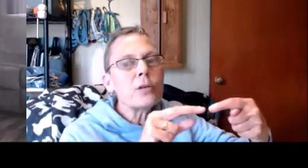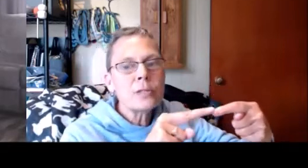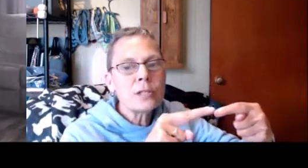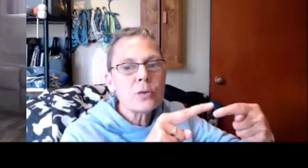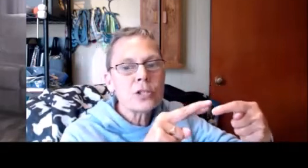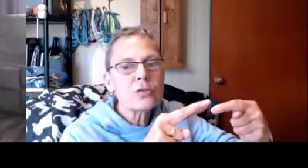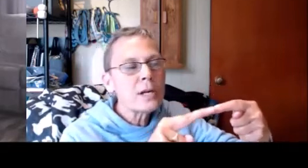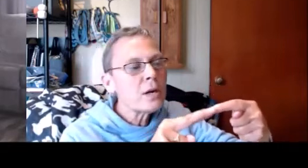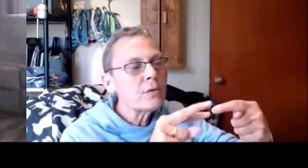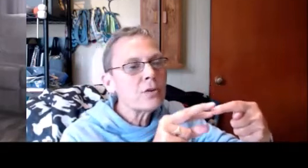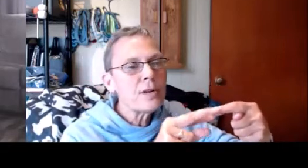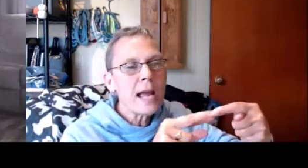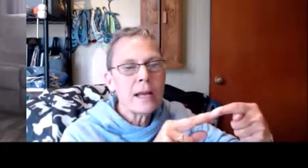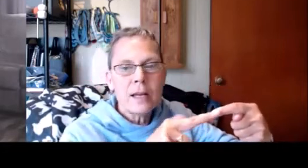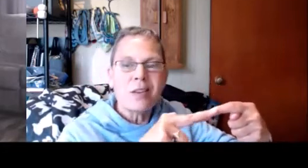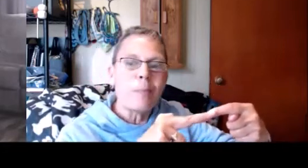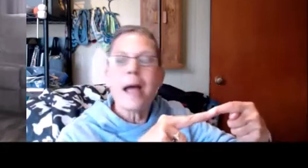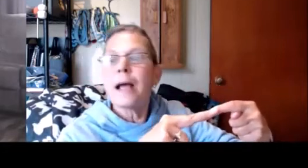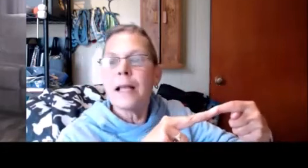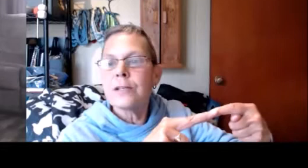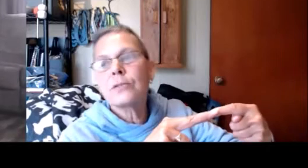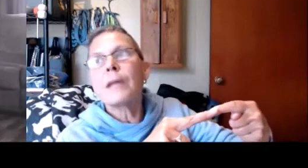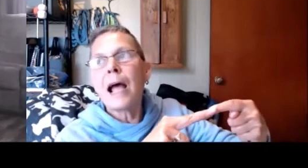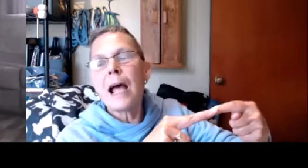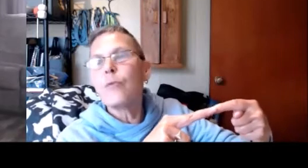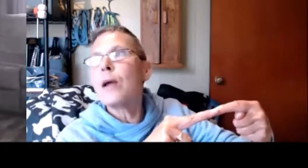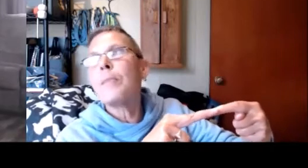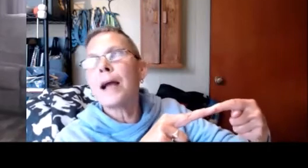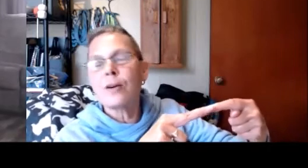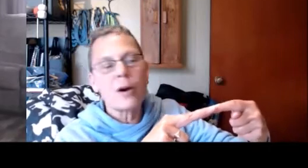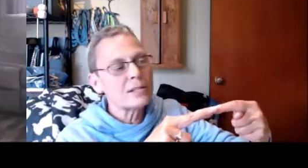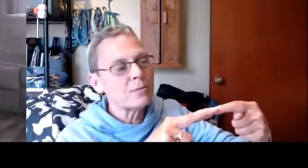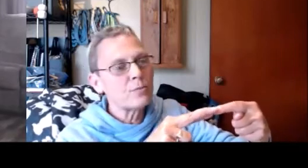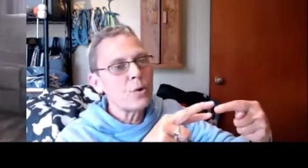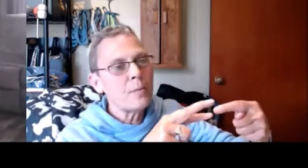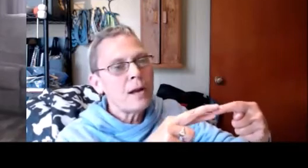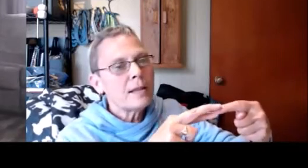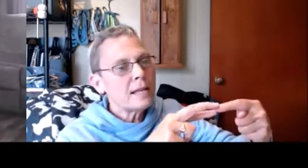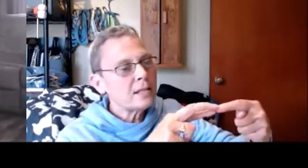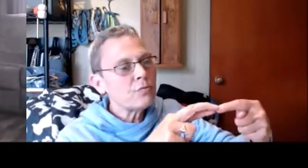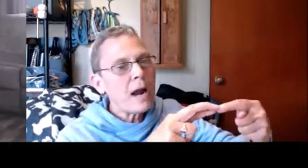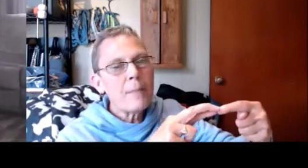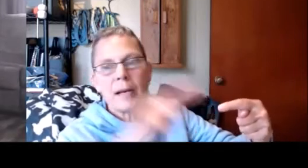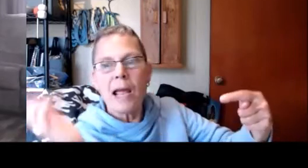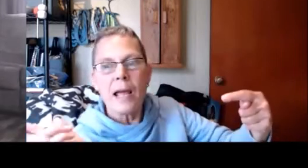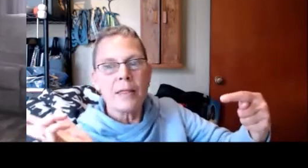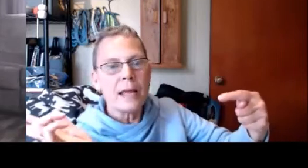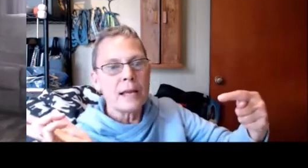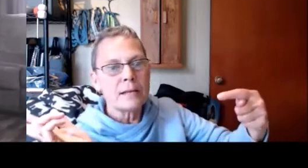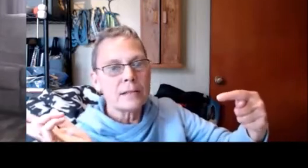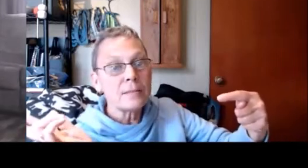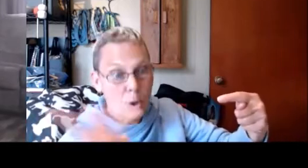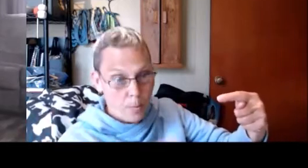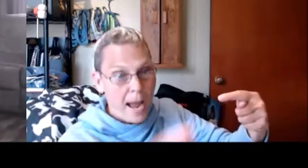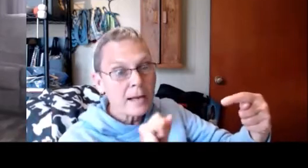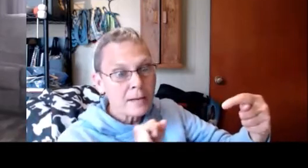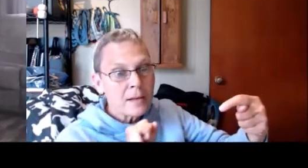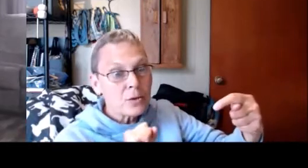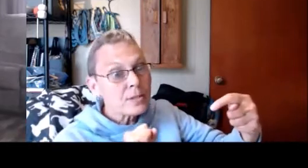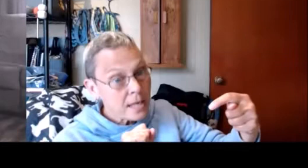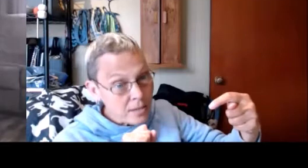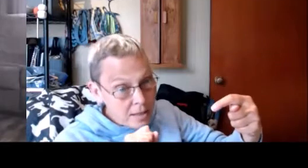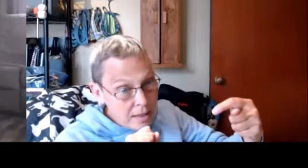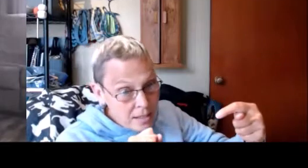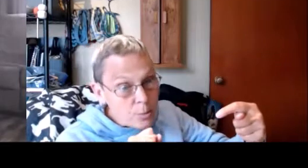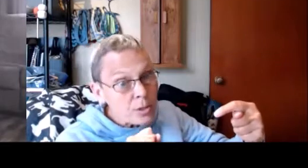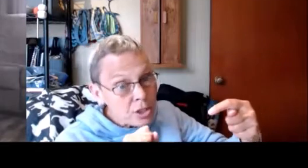often what they do is to sort of stretch out their neck, their back legs are halfway back across the room, they grab it, and they go back,